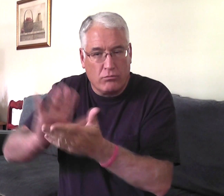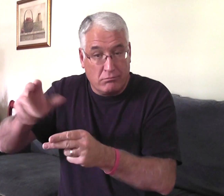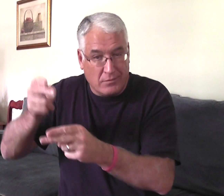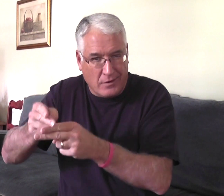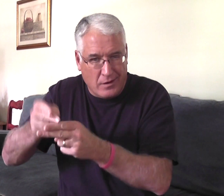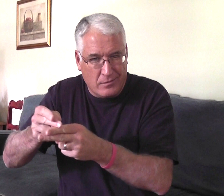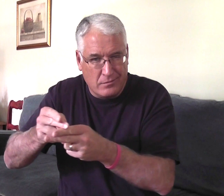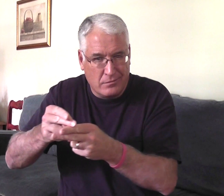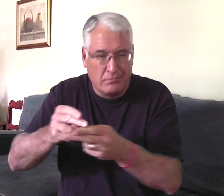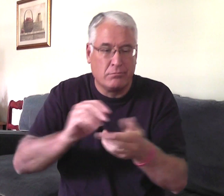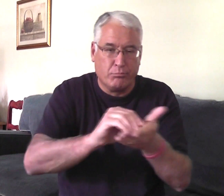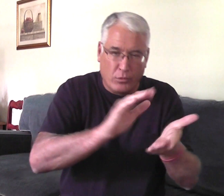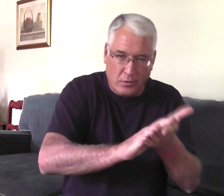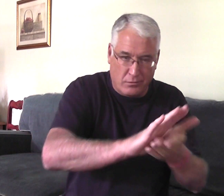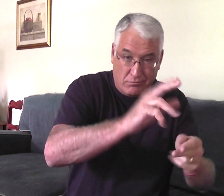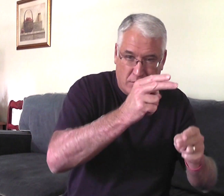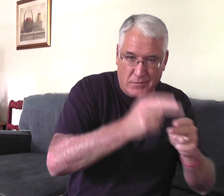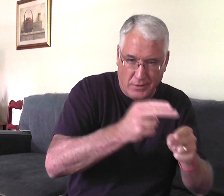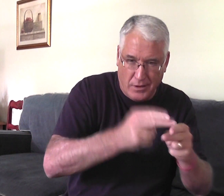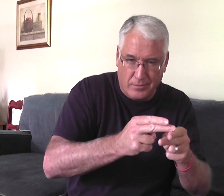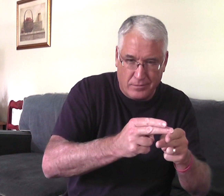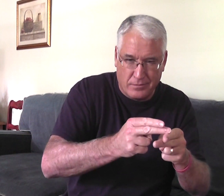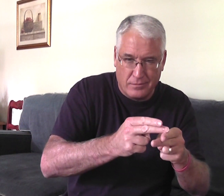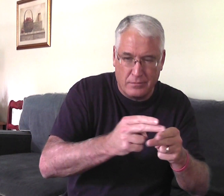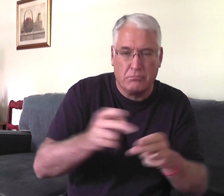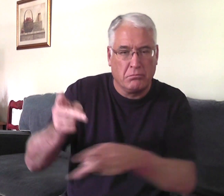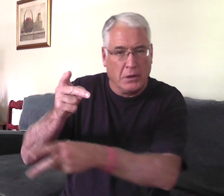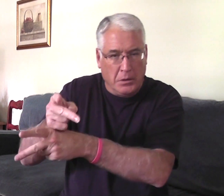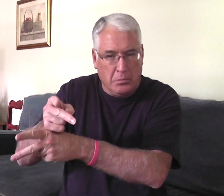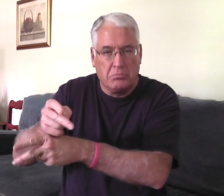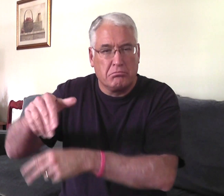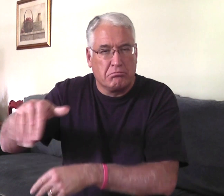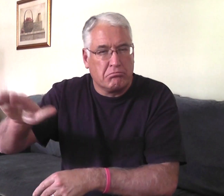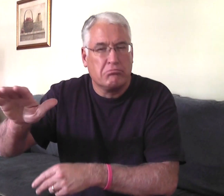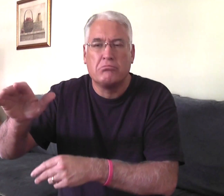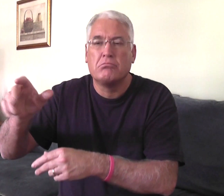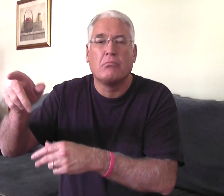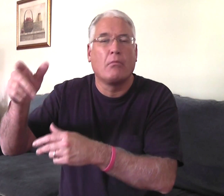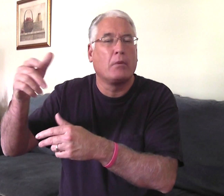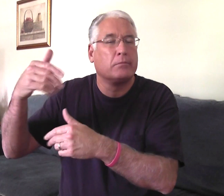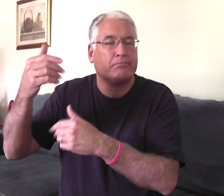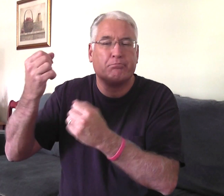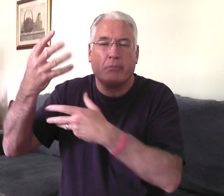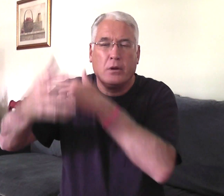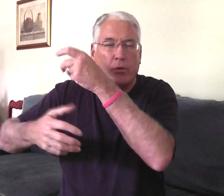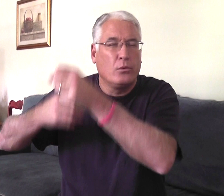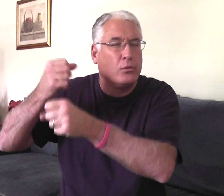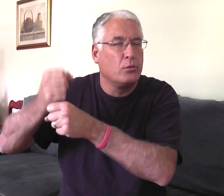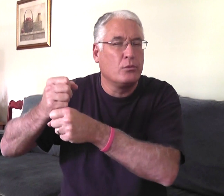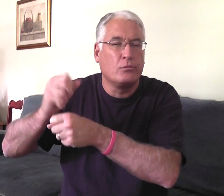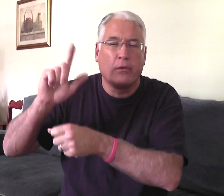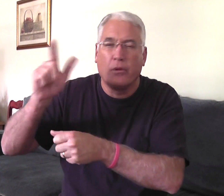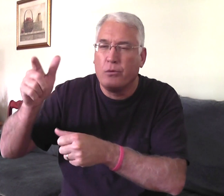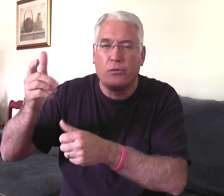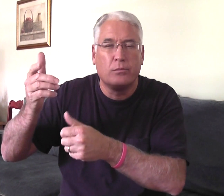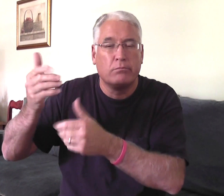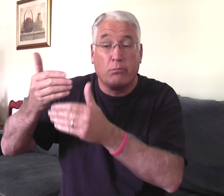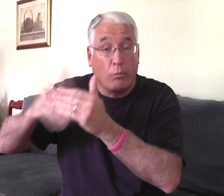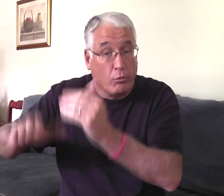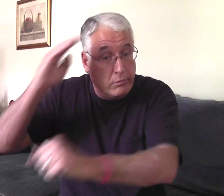in half the wood, for example. And they would put their names on each piece of this. And maybe they would